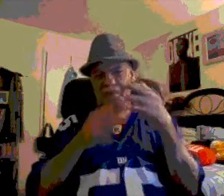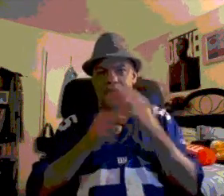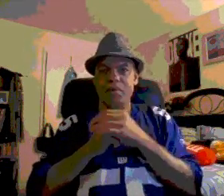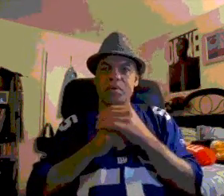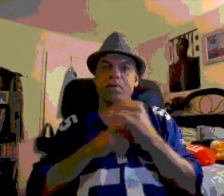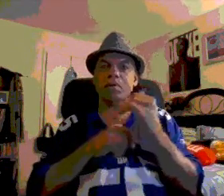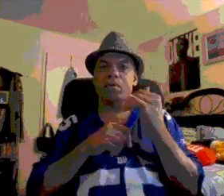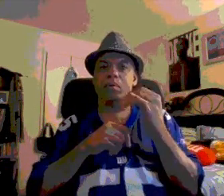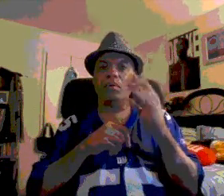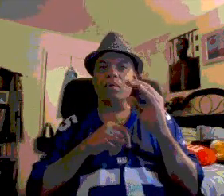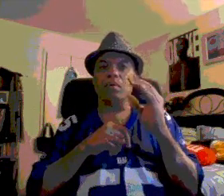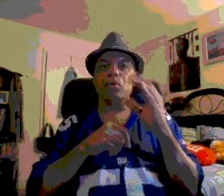timing... It is weird.